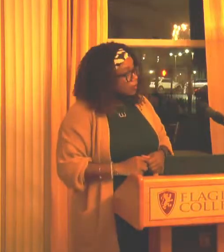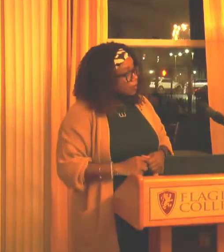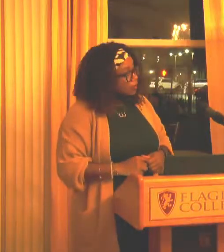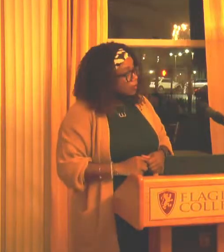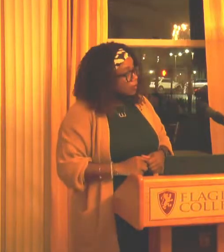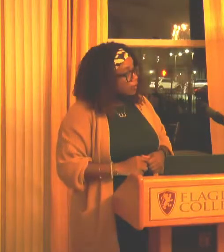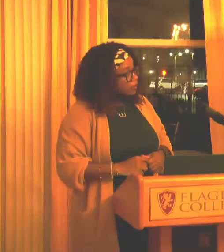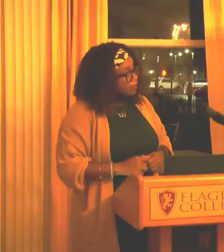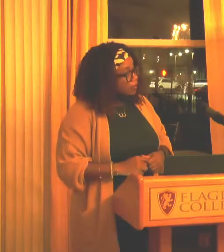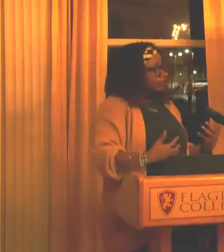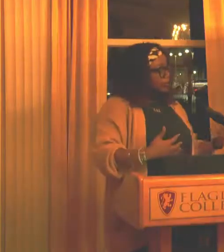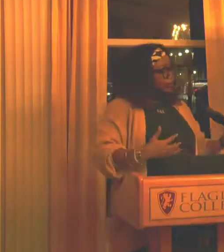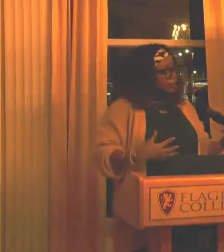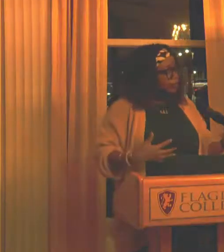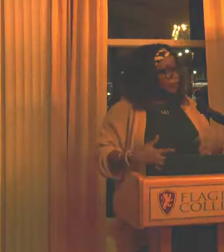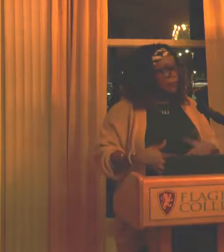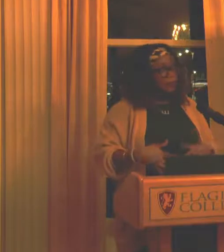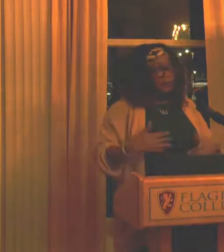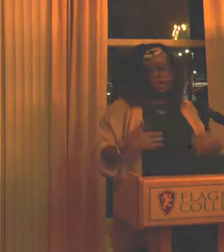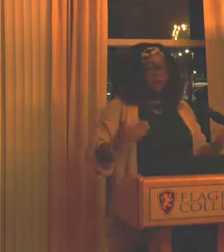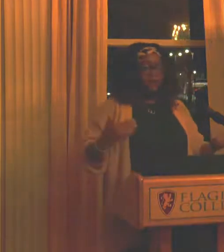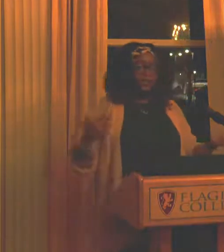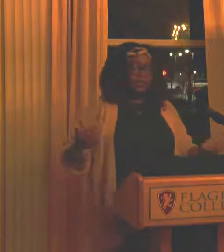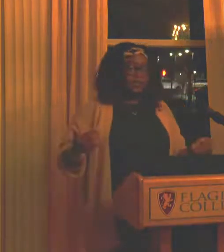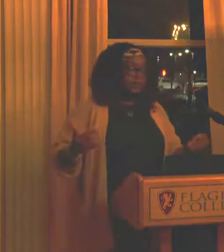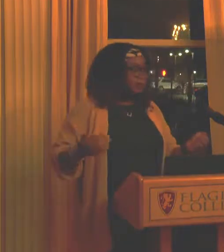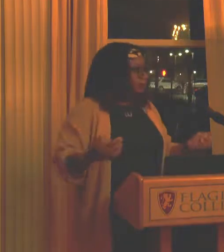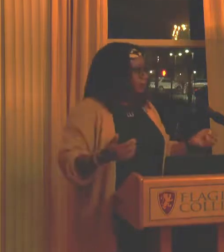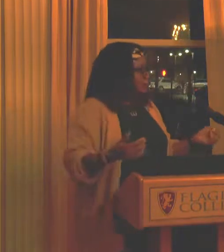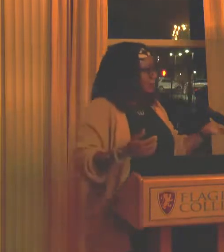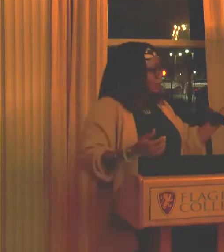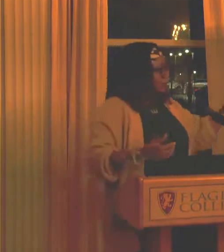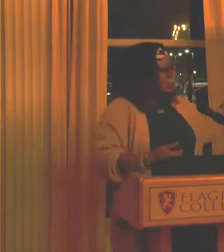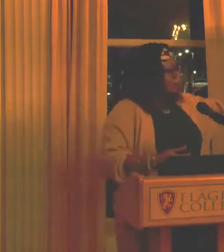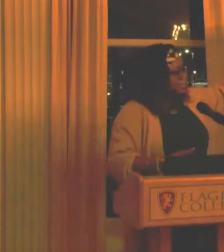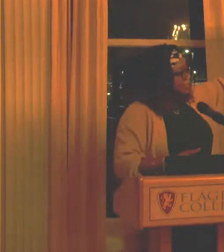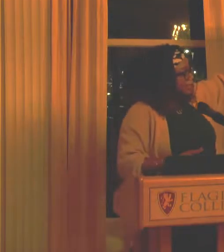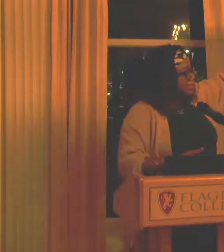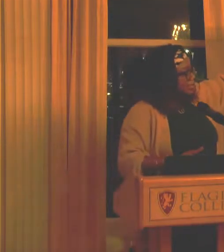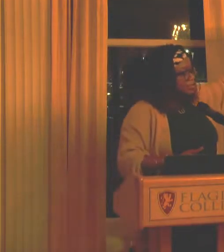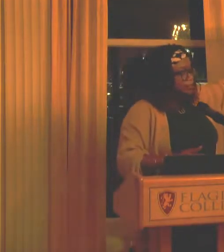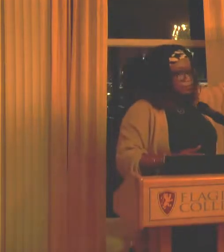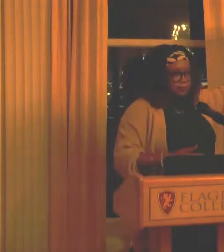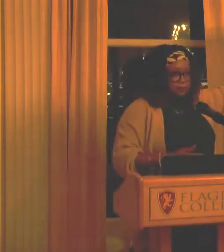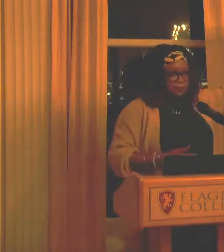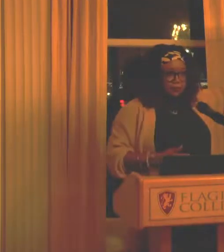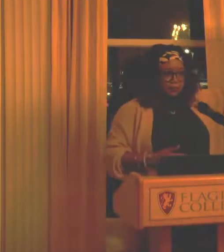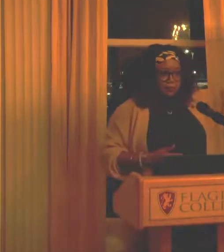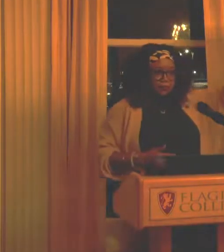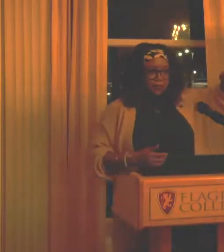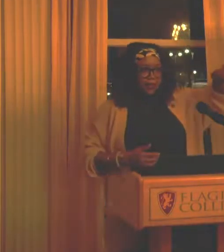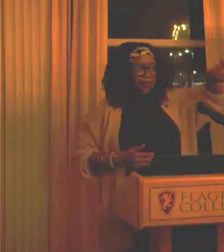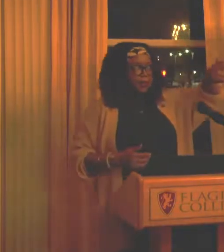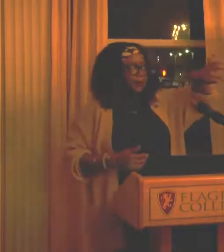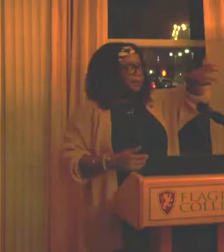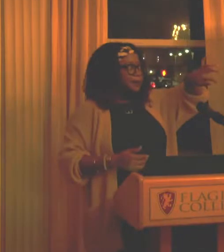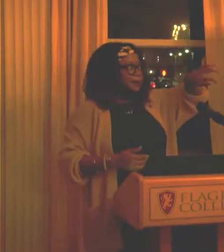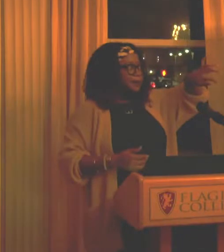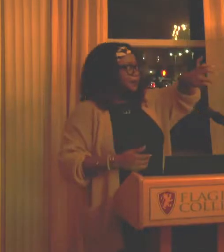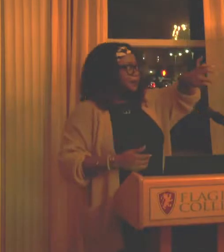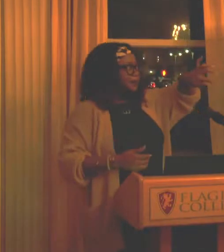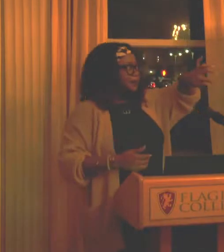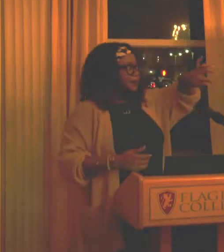All right, you'll see in my work about black girlhood, um, these beads. Um,